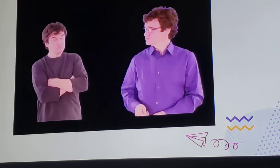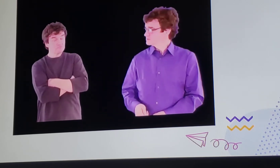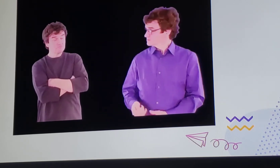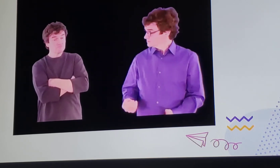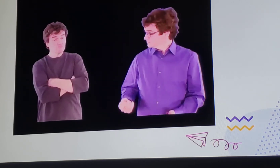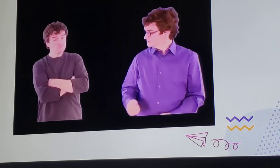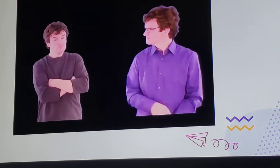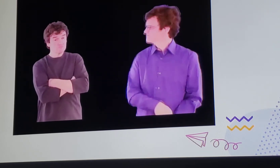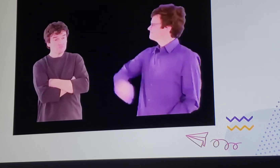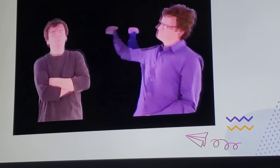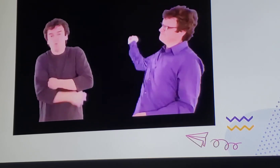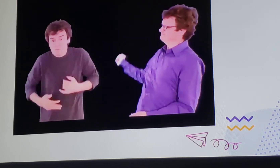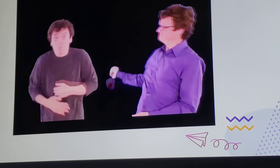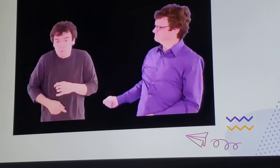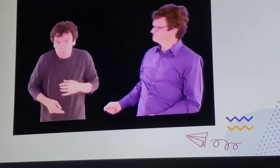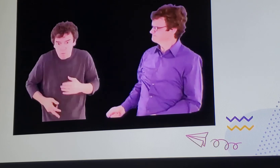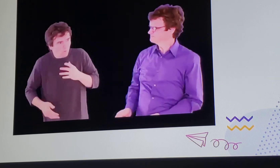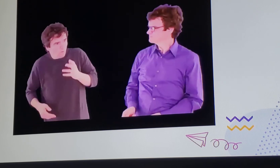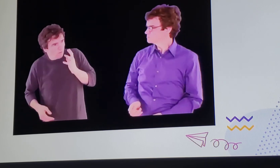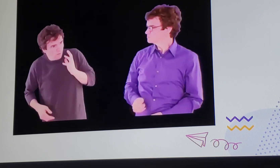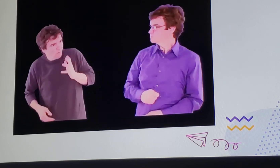So please remove your hat in ASL.